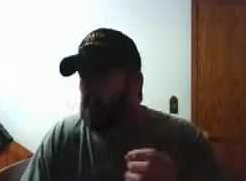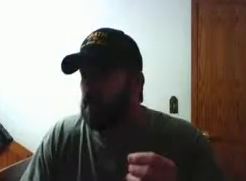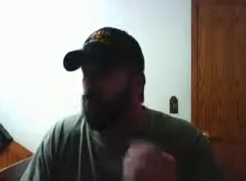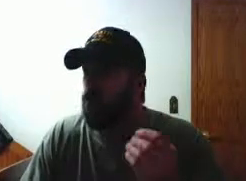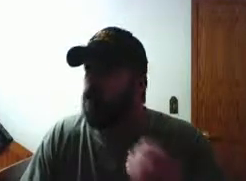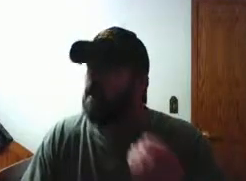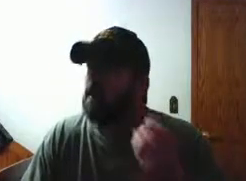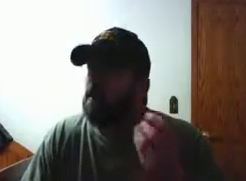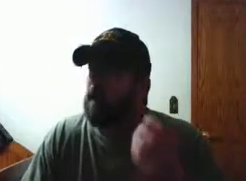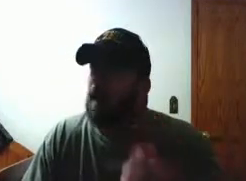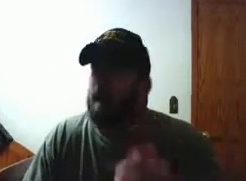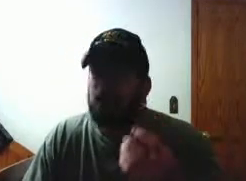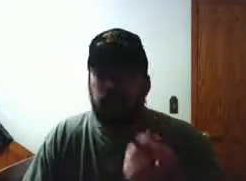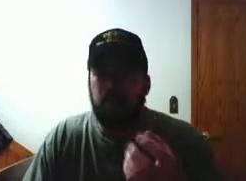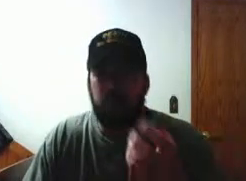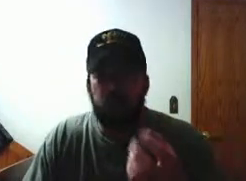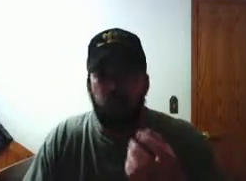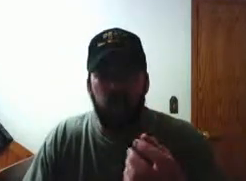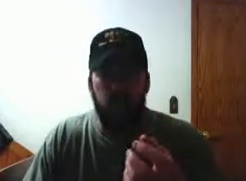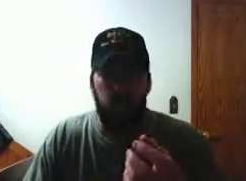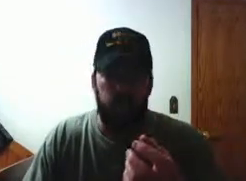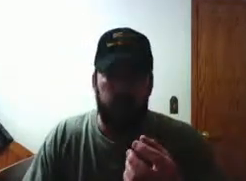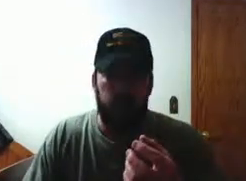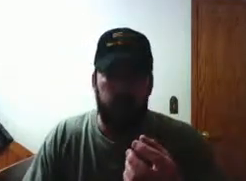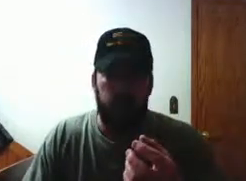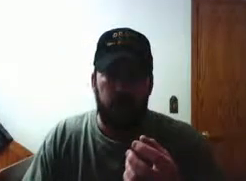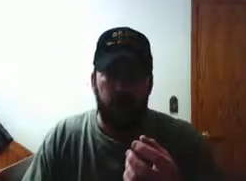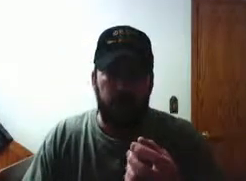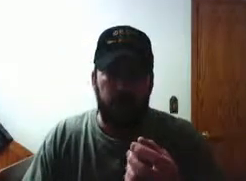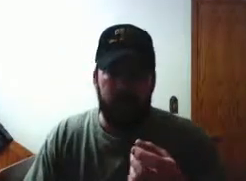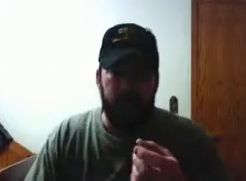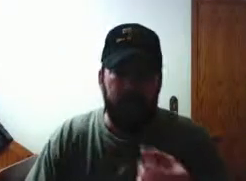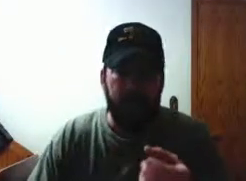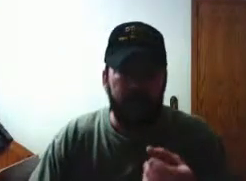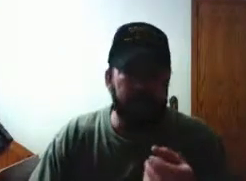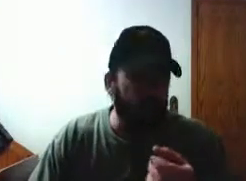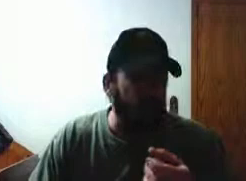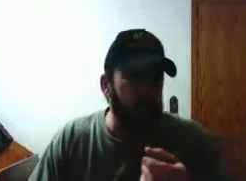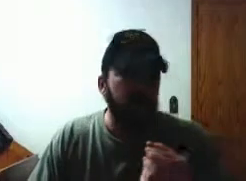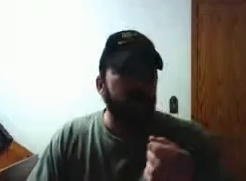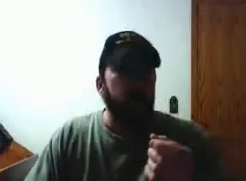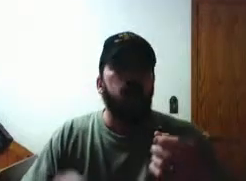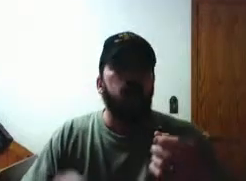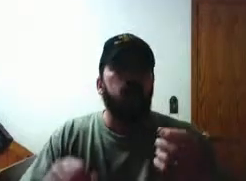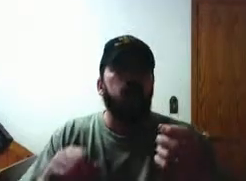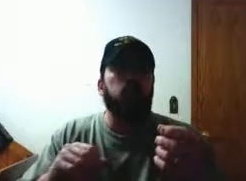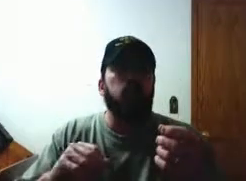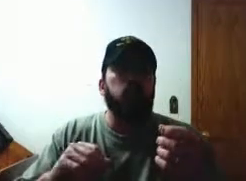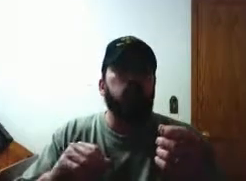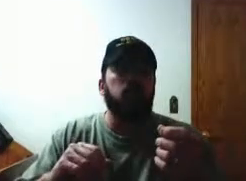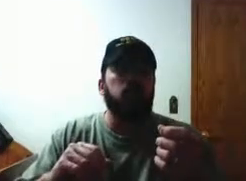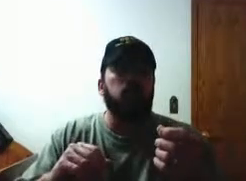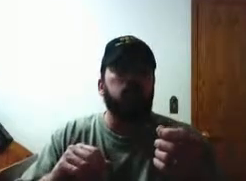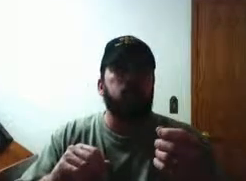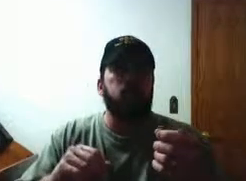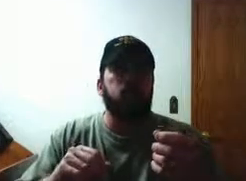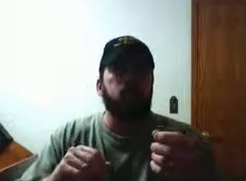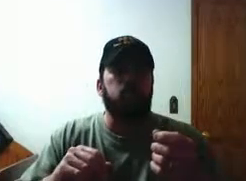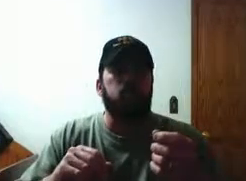what is behind the scenes going on and when i say behind the scenes i don't mean it's uh uh top